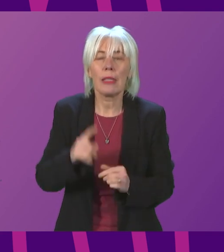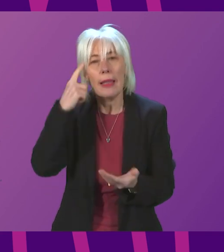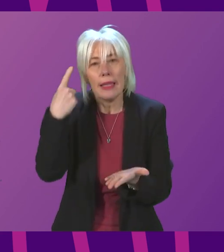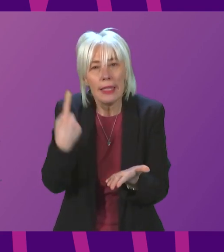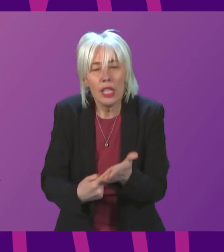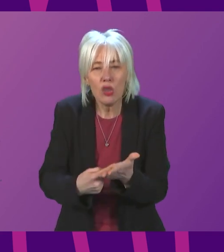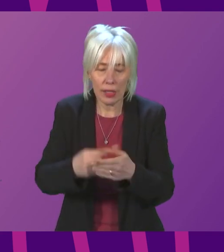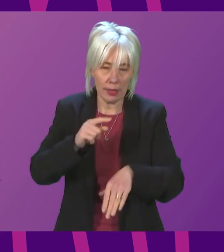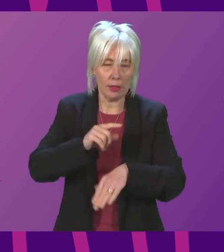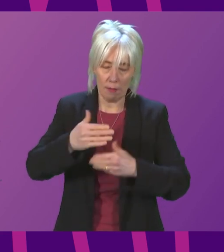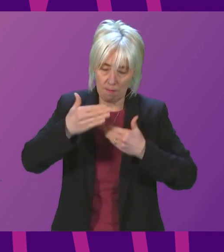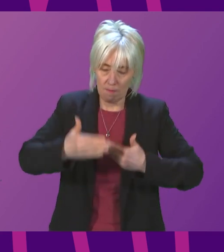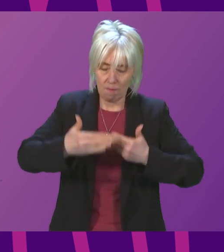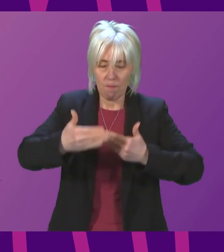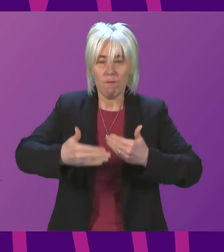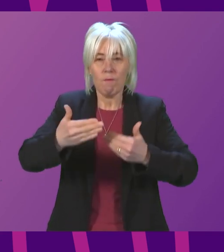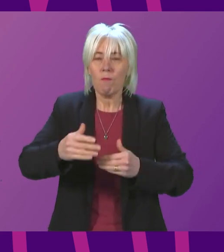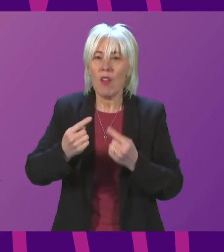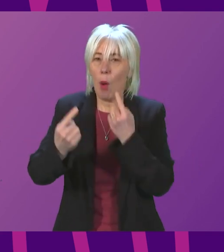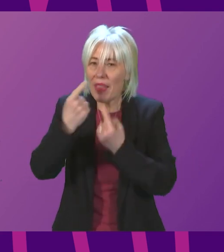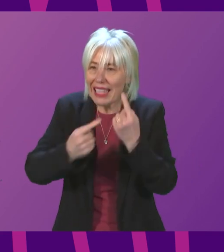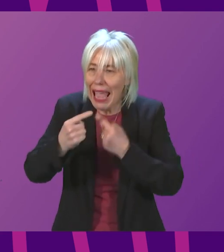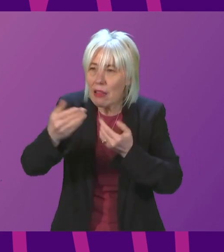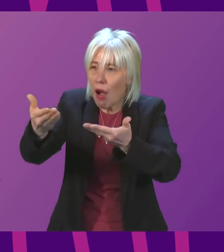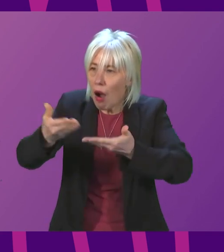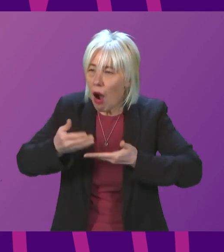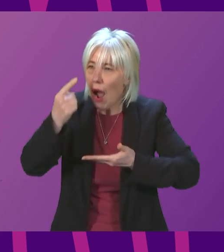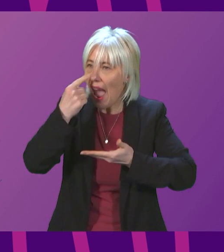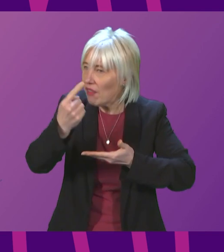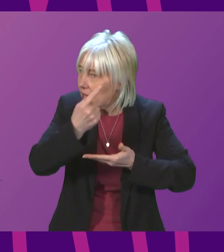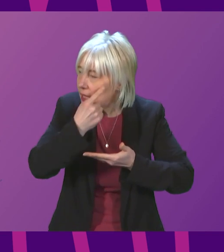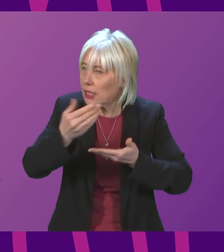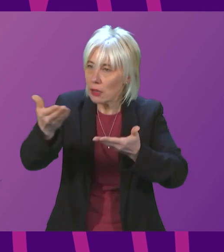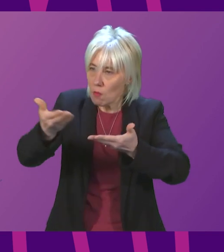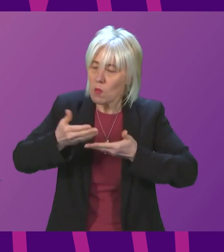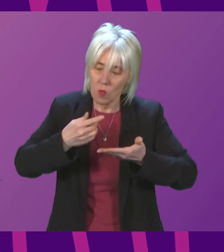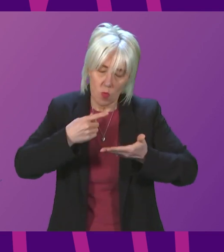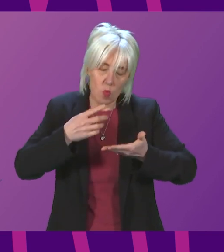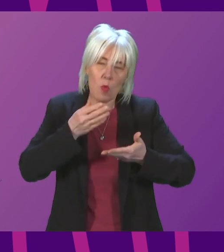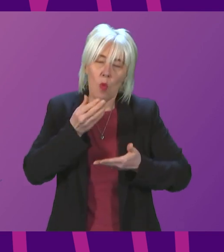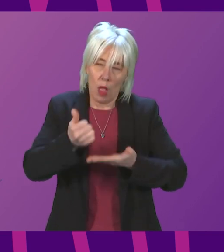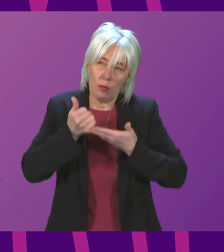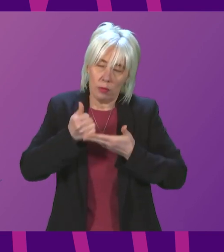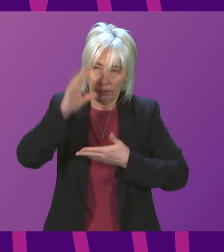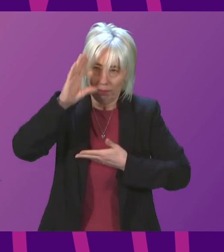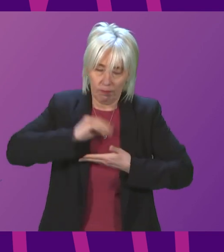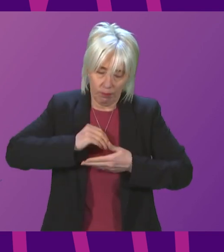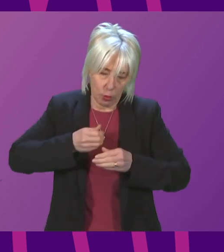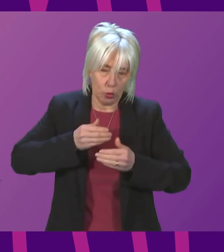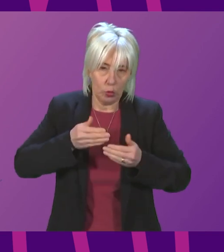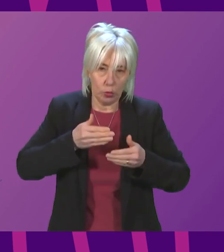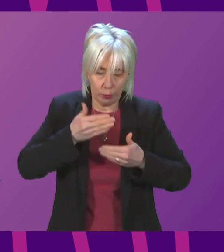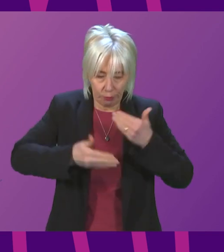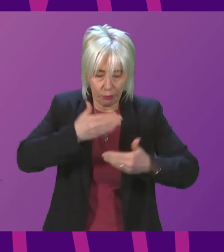timely manner. We will be driven by the data, by the evidence and by the application of judgment. And we will not follow